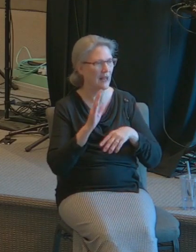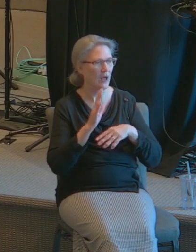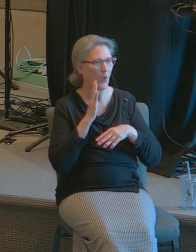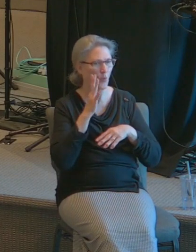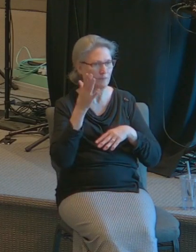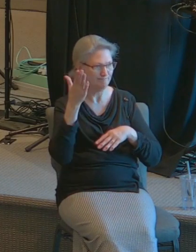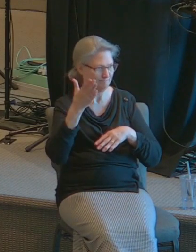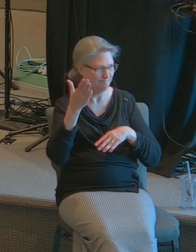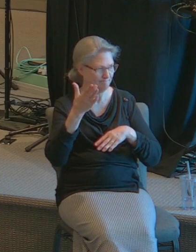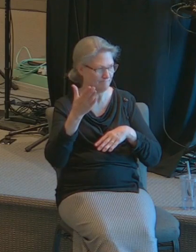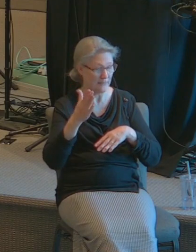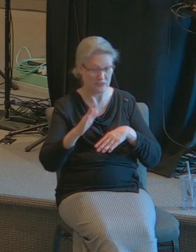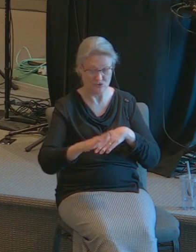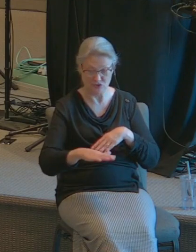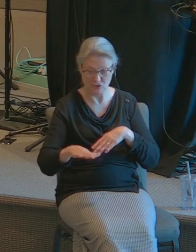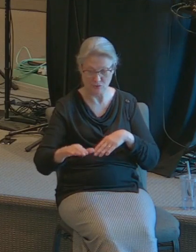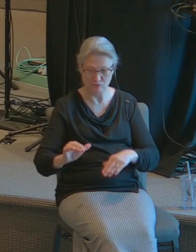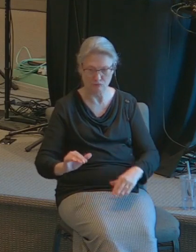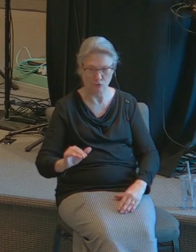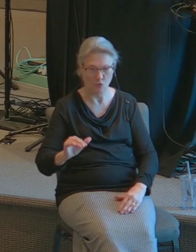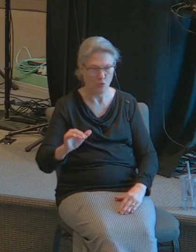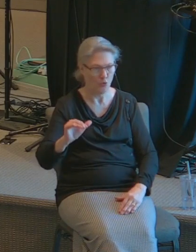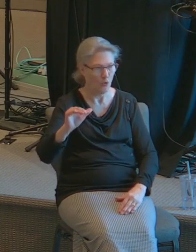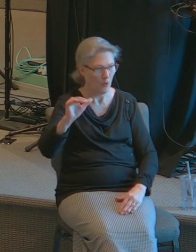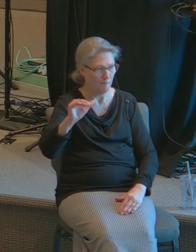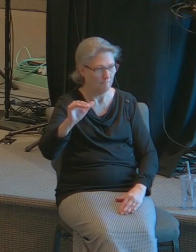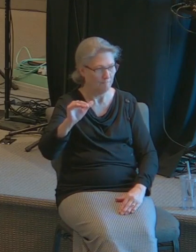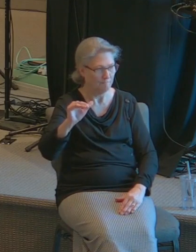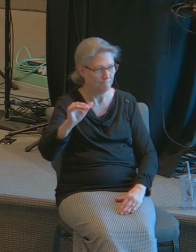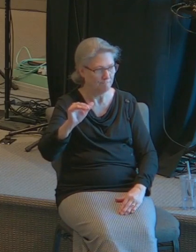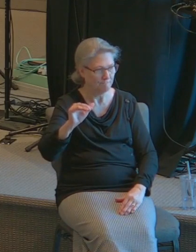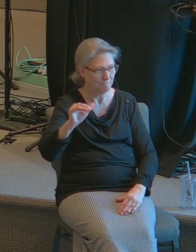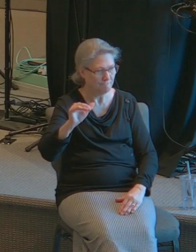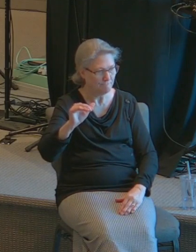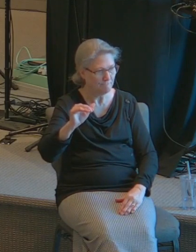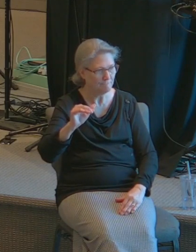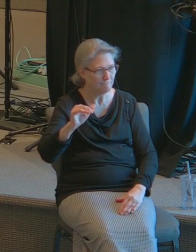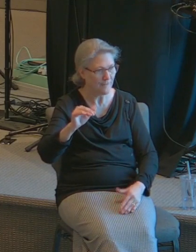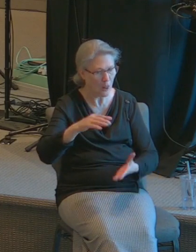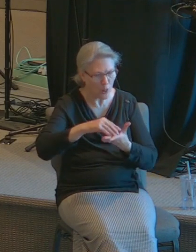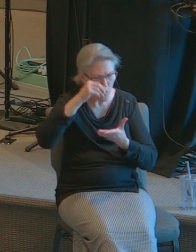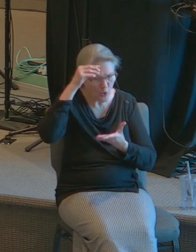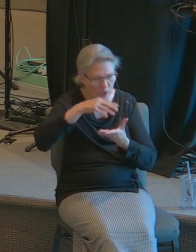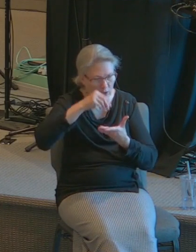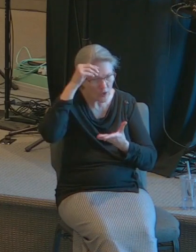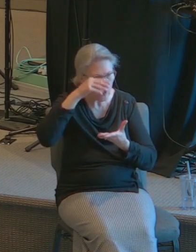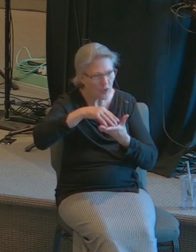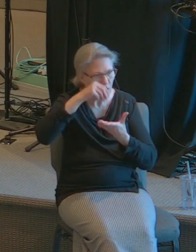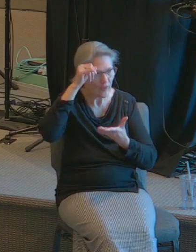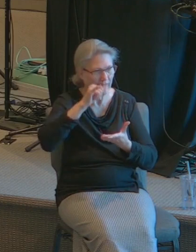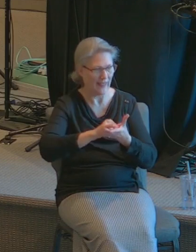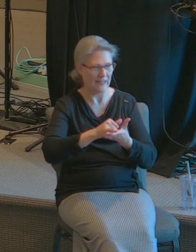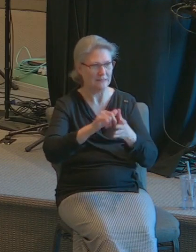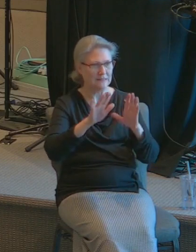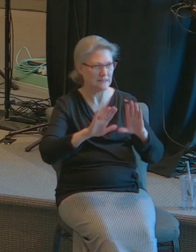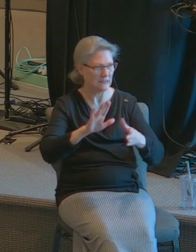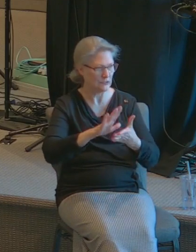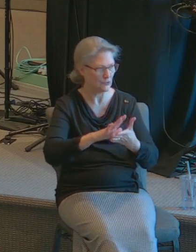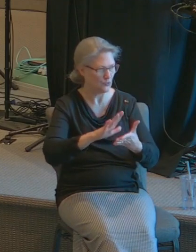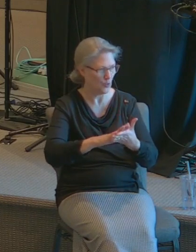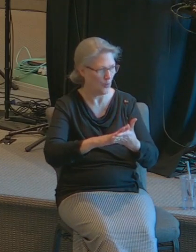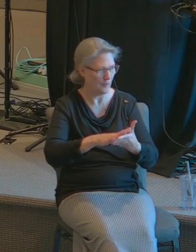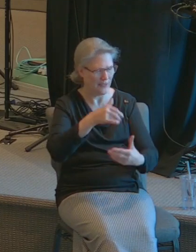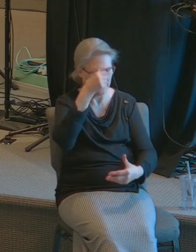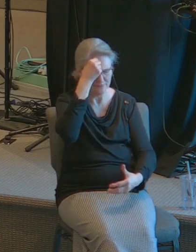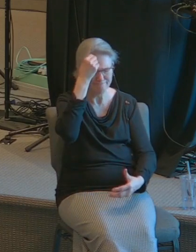children have grown up in Sunday school and learned the words of this Scripture by